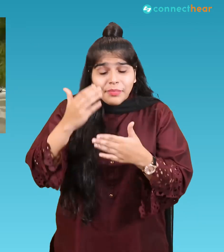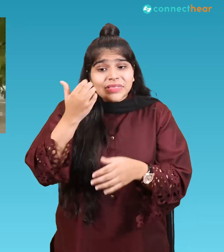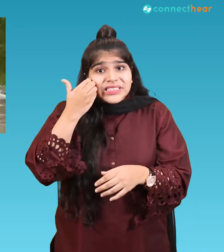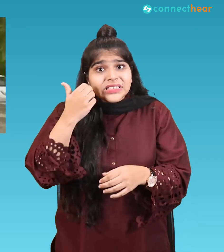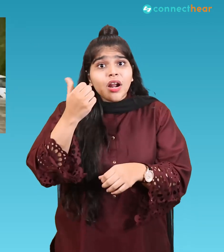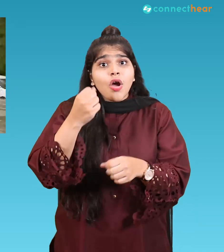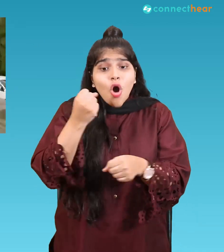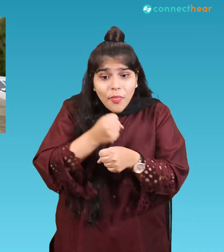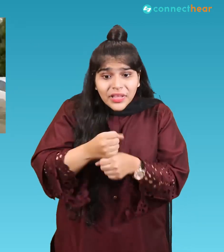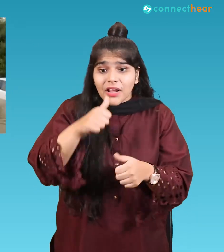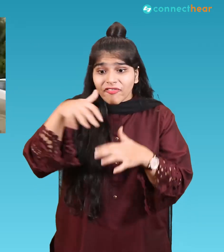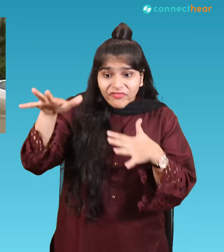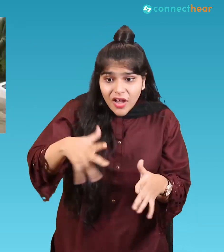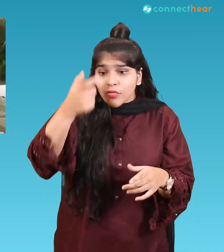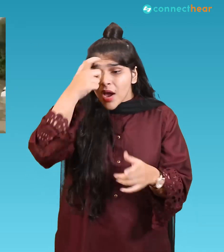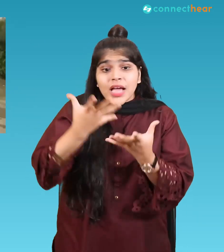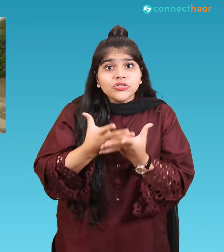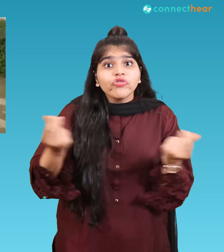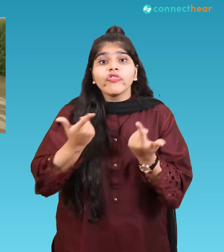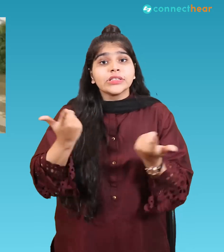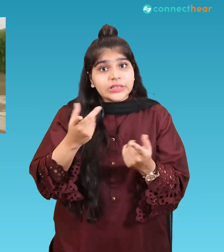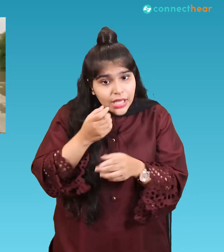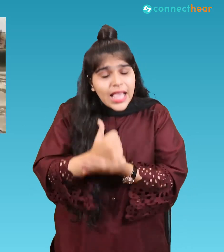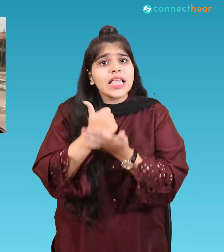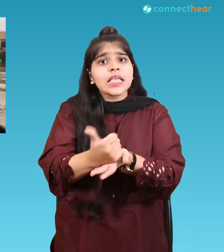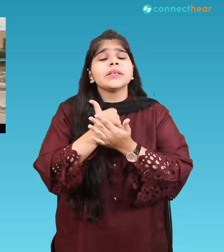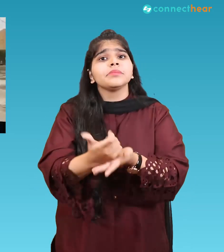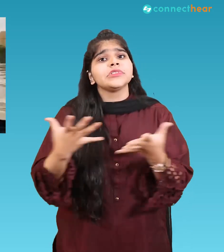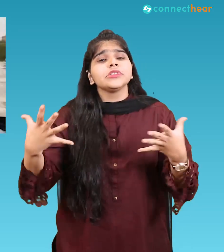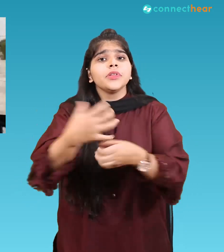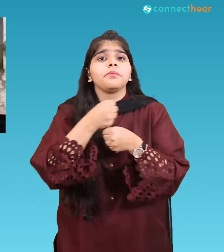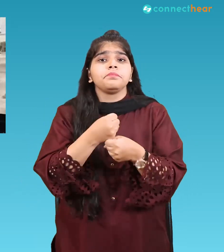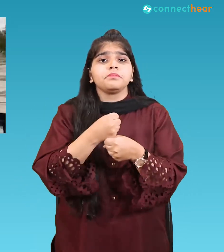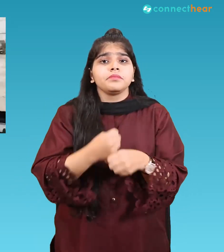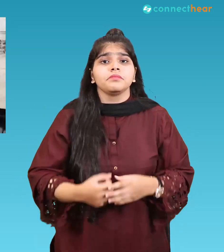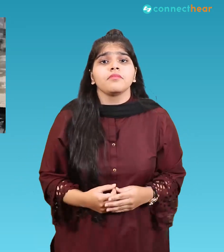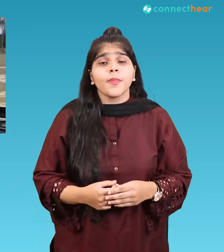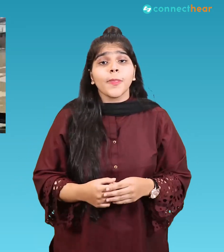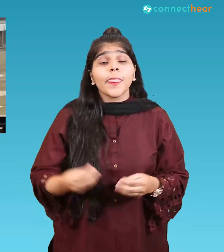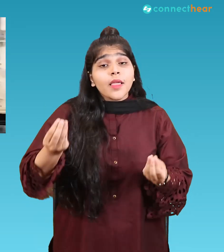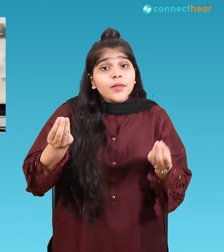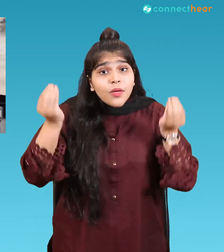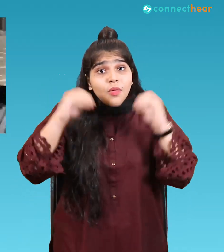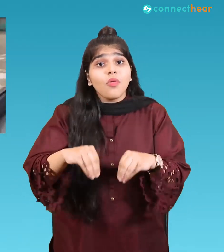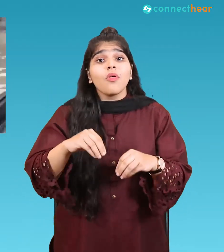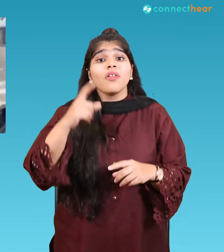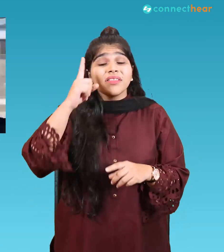flood-like situation in the city on the other hand K Electric said that its